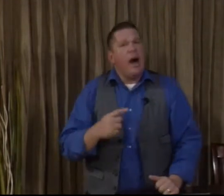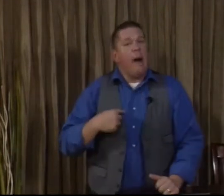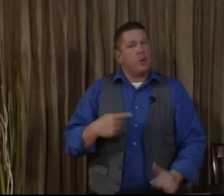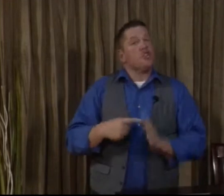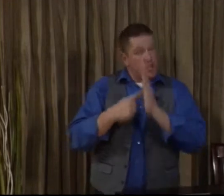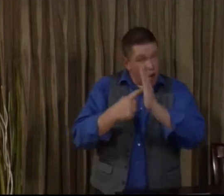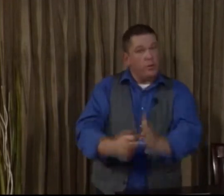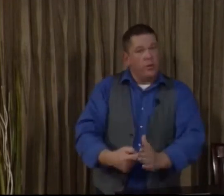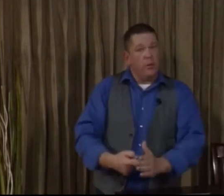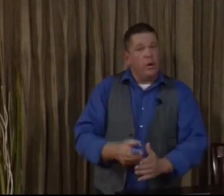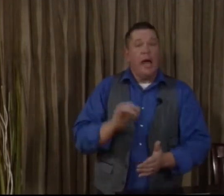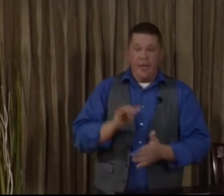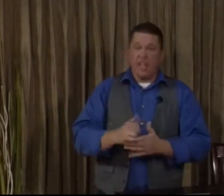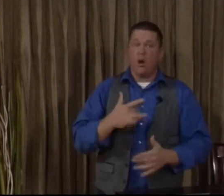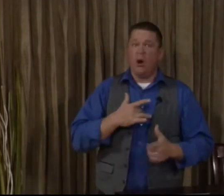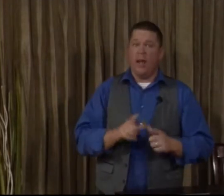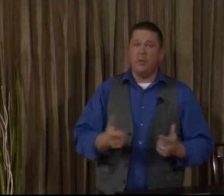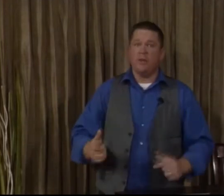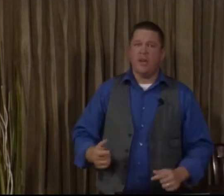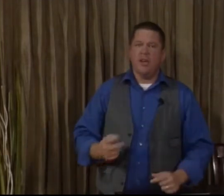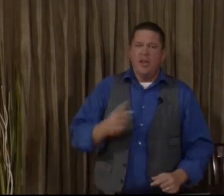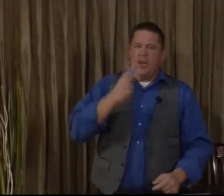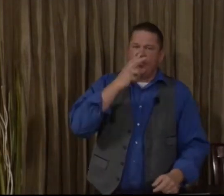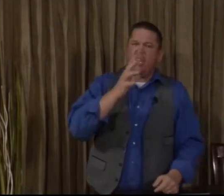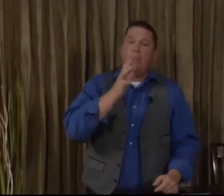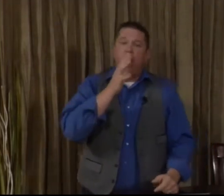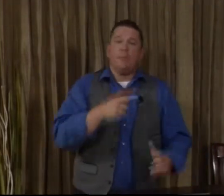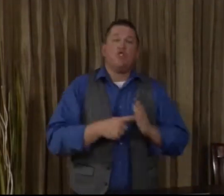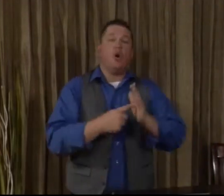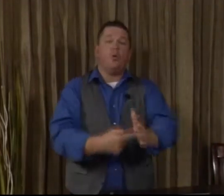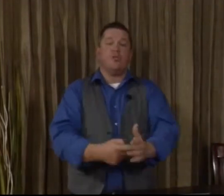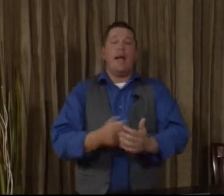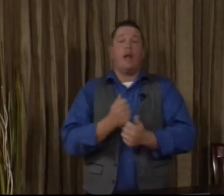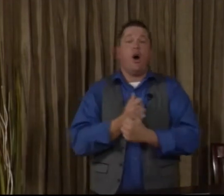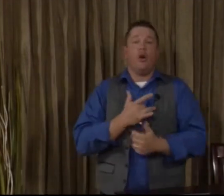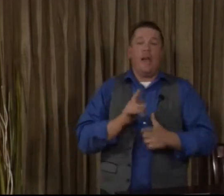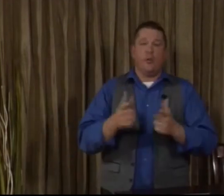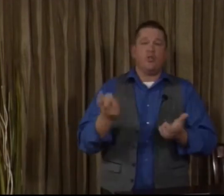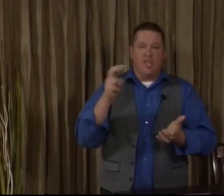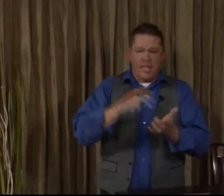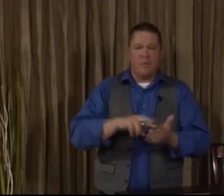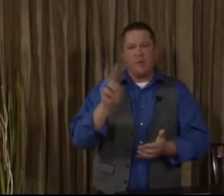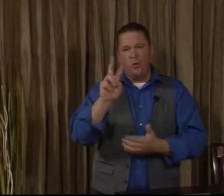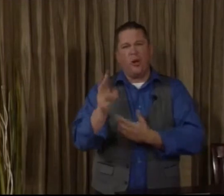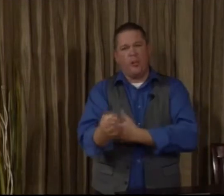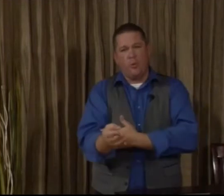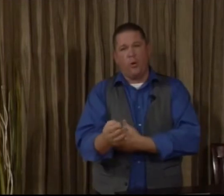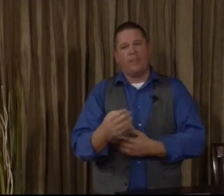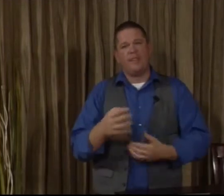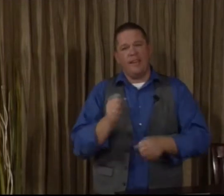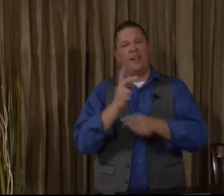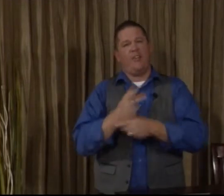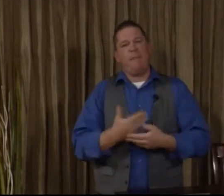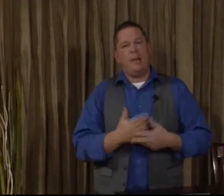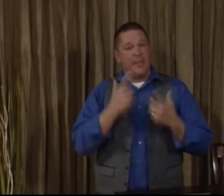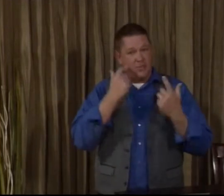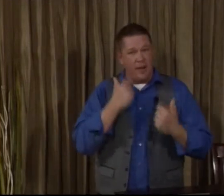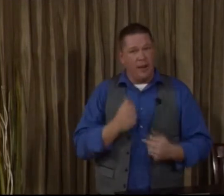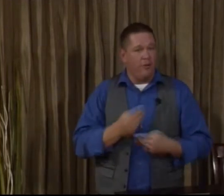I'm going to show it to you. And that's heart language. You see, a mom shows that heart language when she gets up at 2 o'clock in the morning to take care of that baby that's crying or